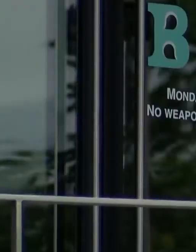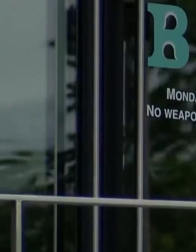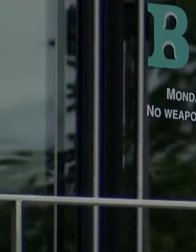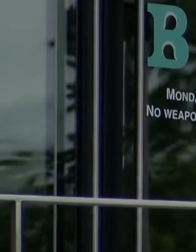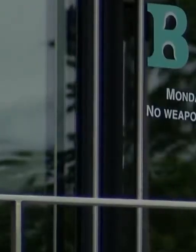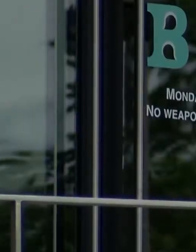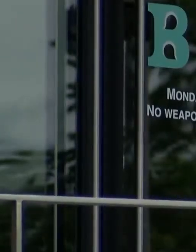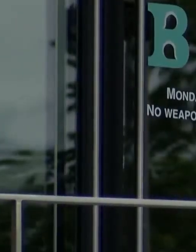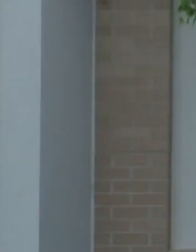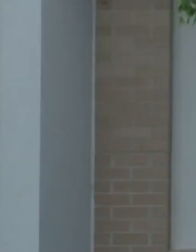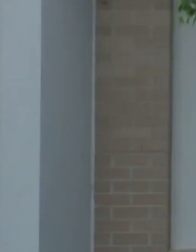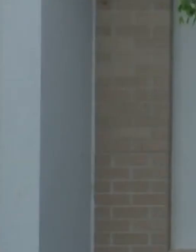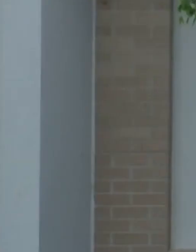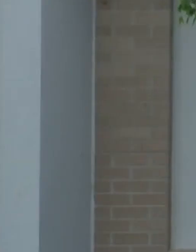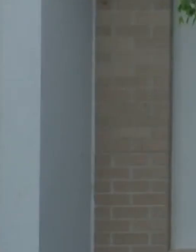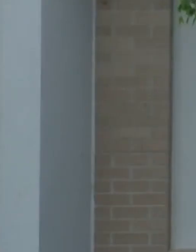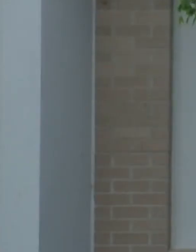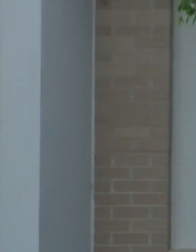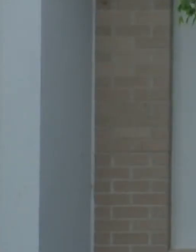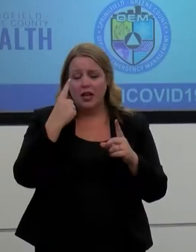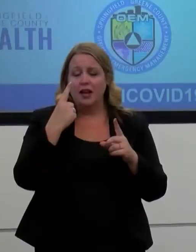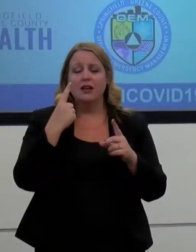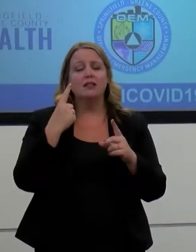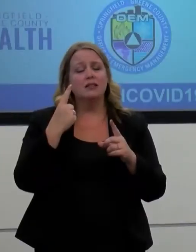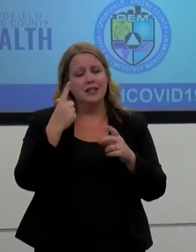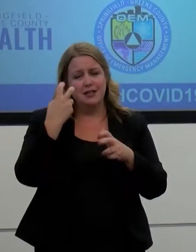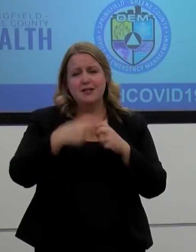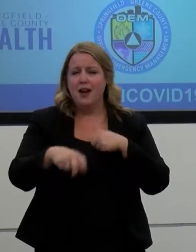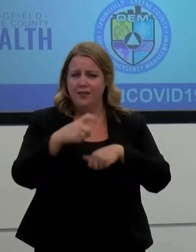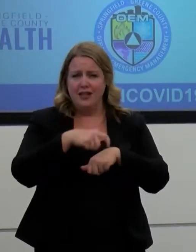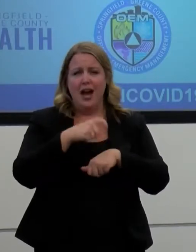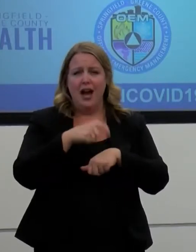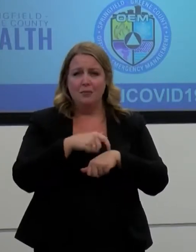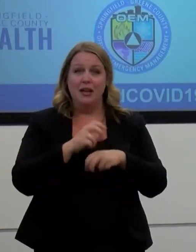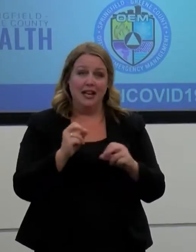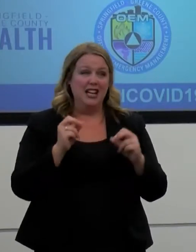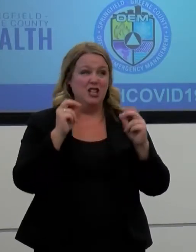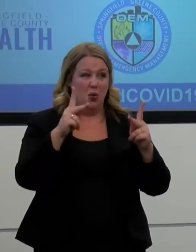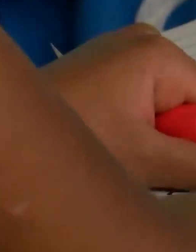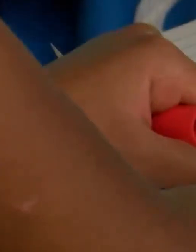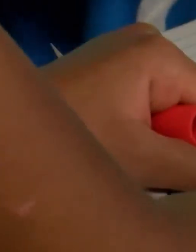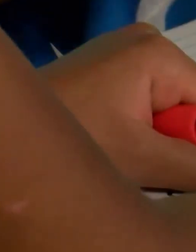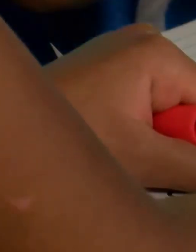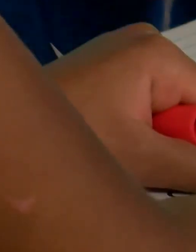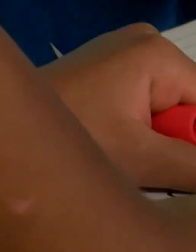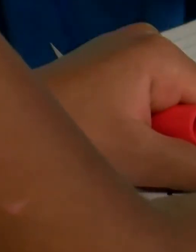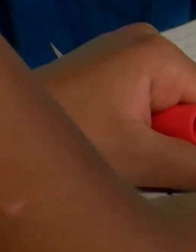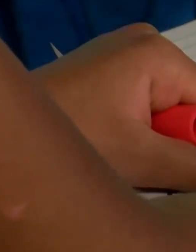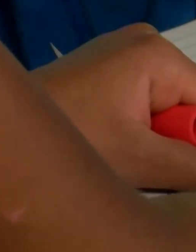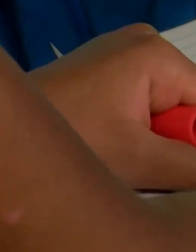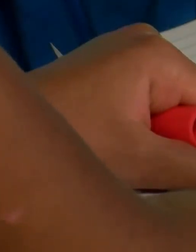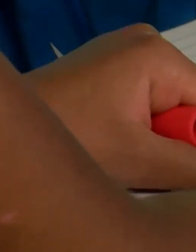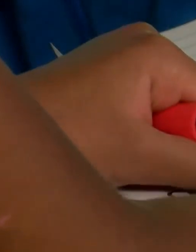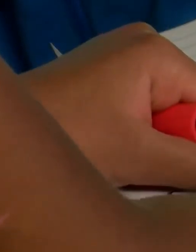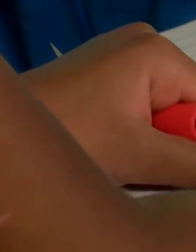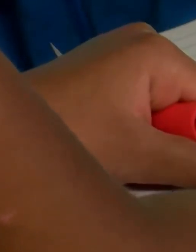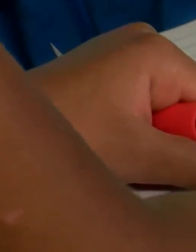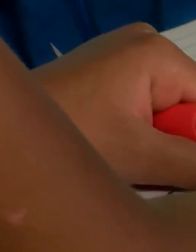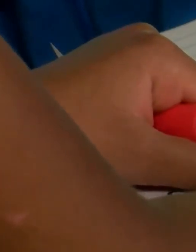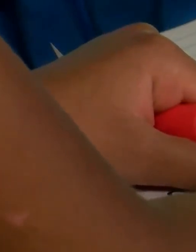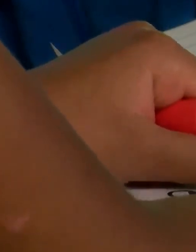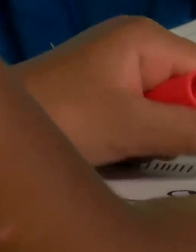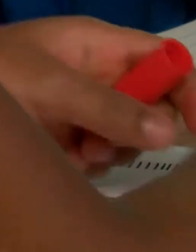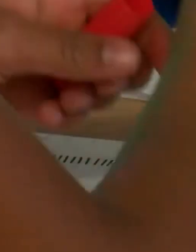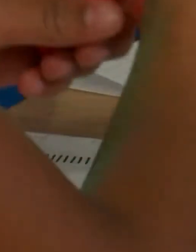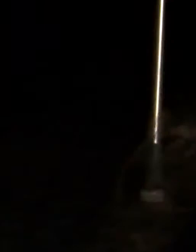health services around town to help you through a quarantine. It's okay to not be okay. And hopes everyone can come together to defeat the virus.